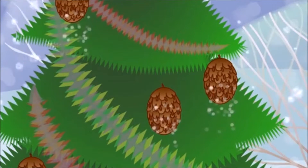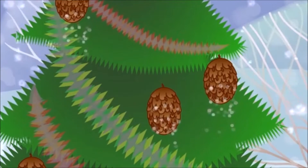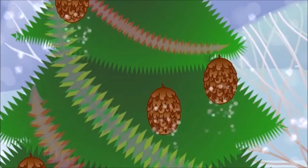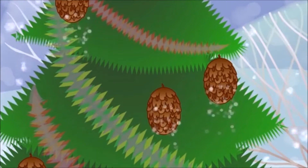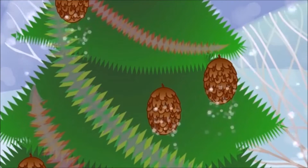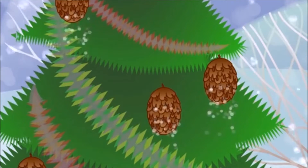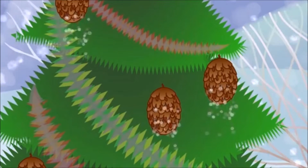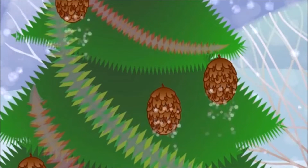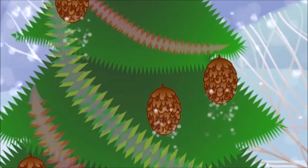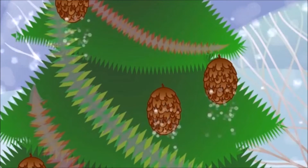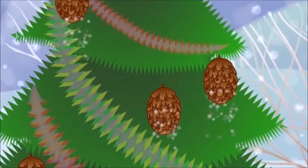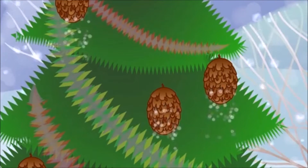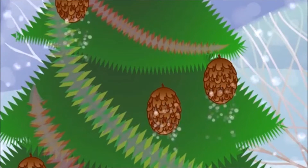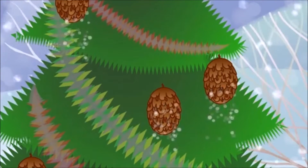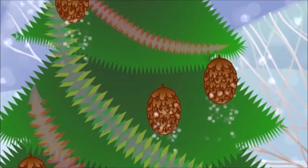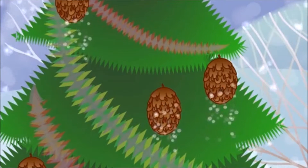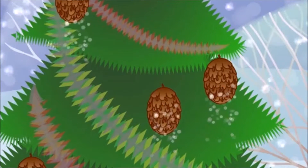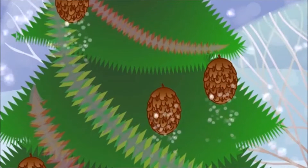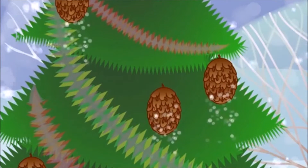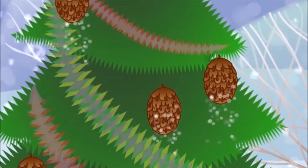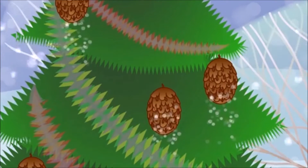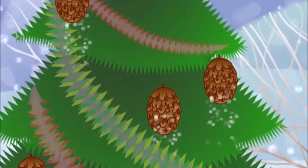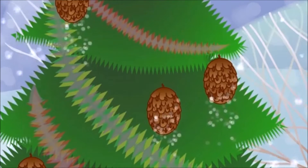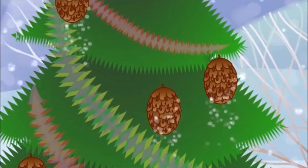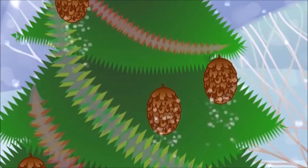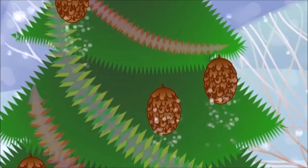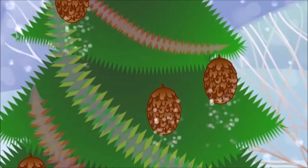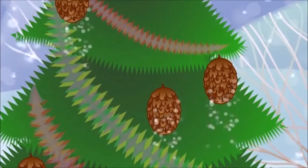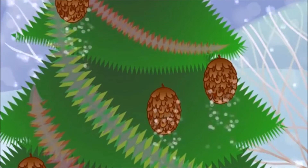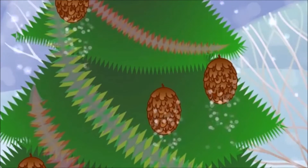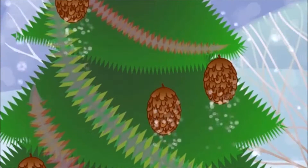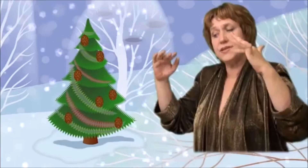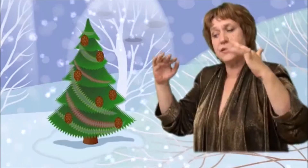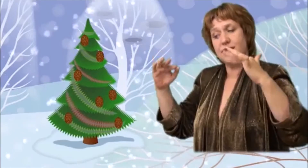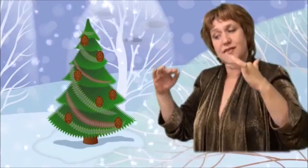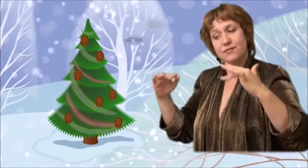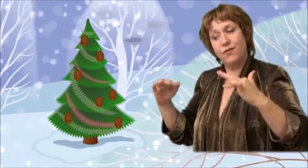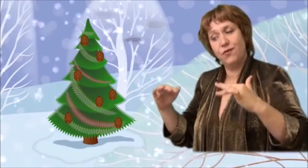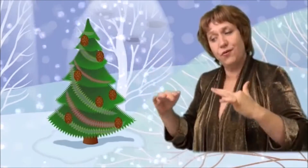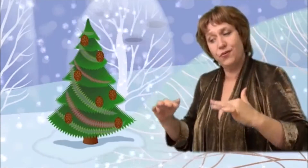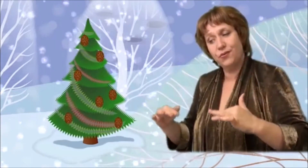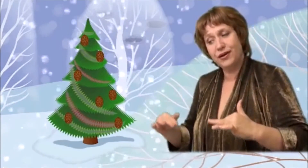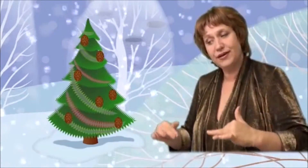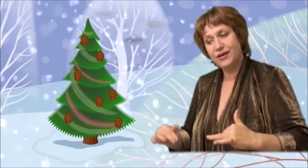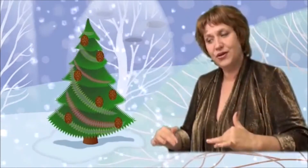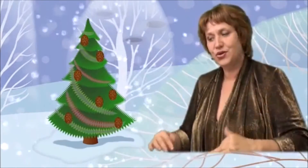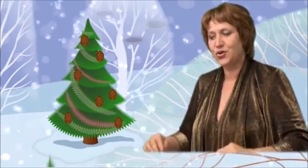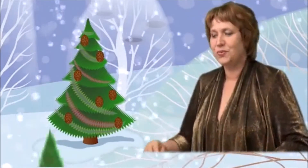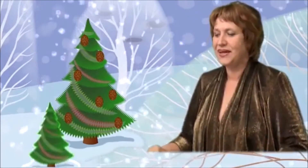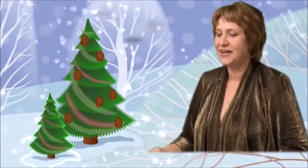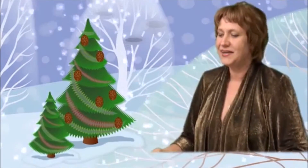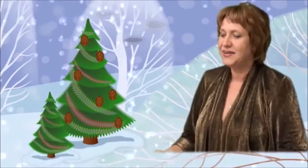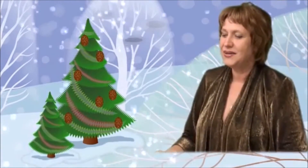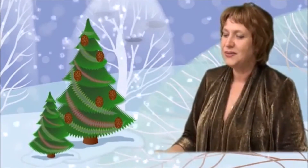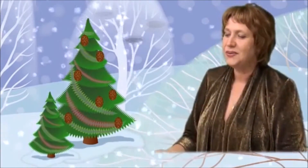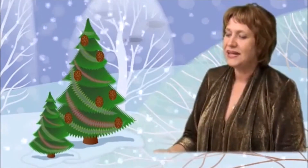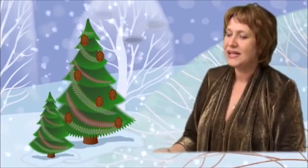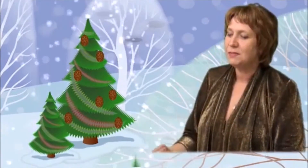wind shakes my branches and down those seeds fall to make new little